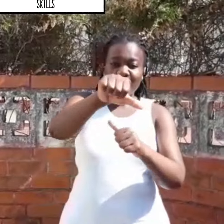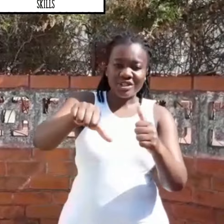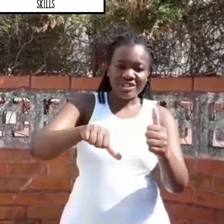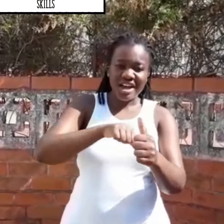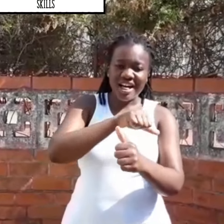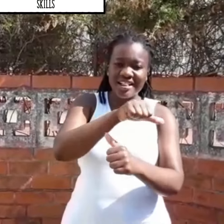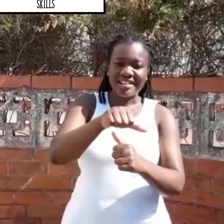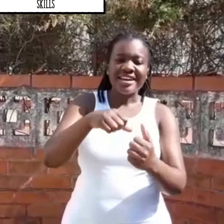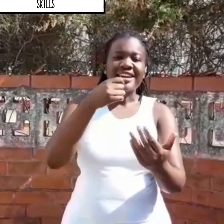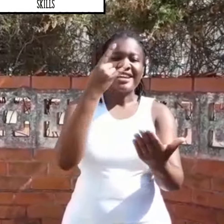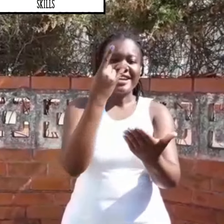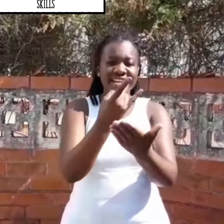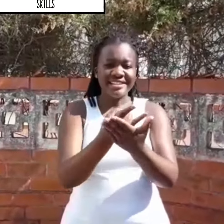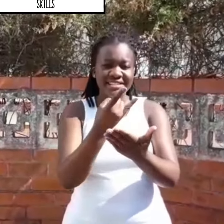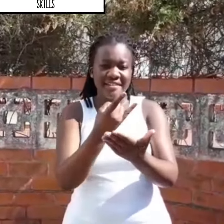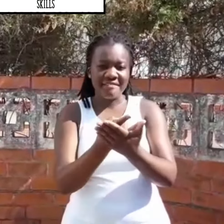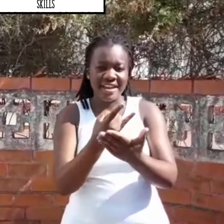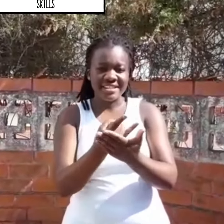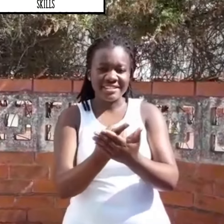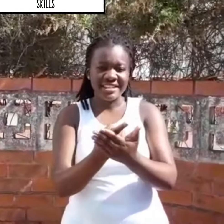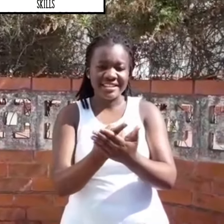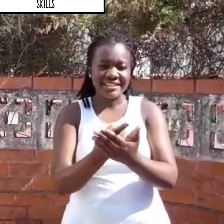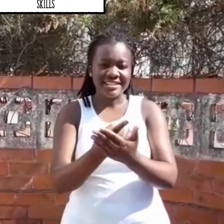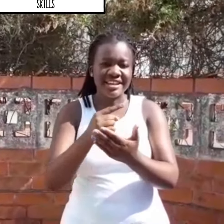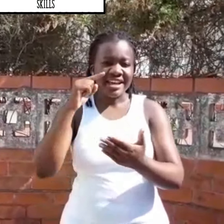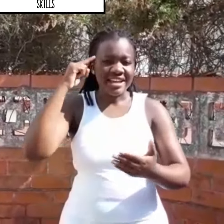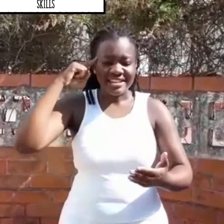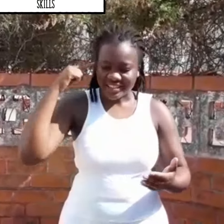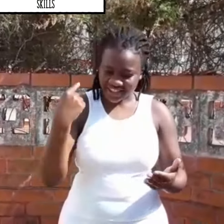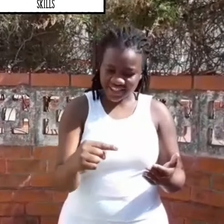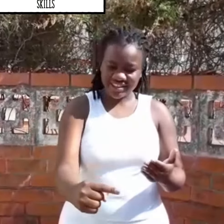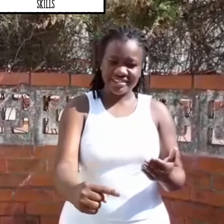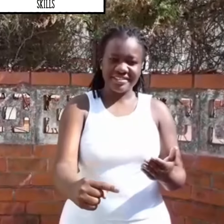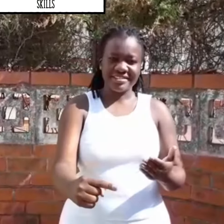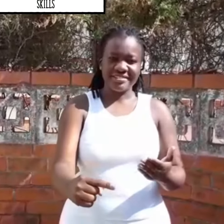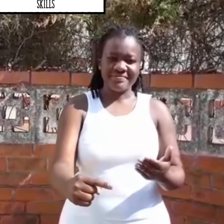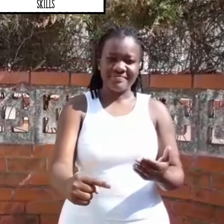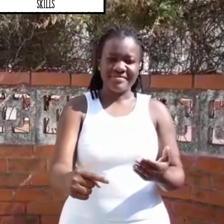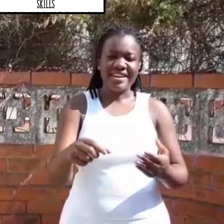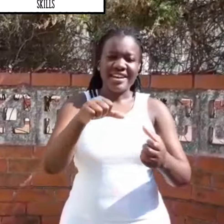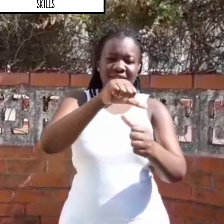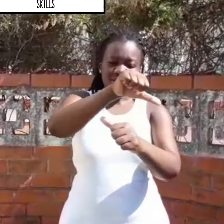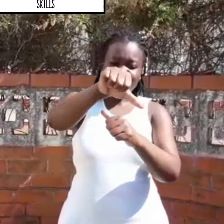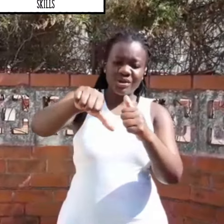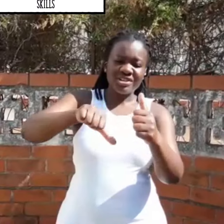Social intervention skills. Social